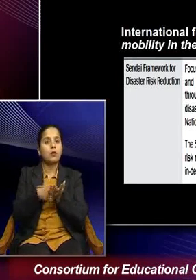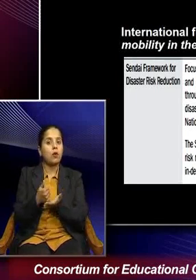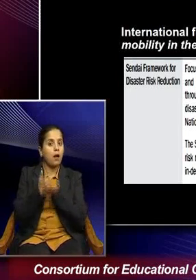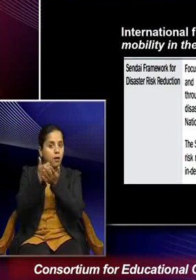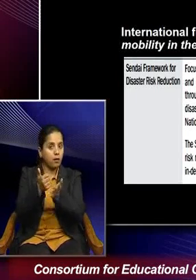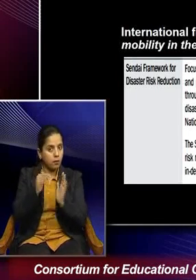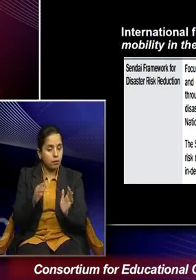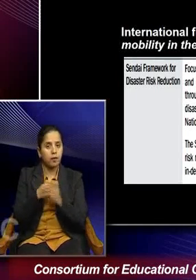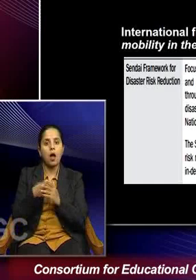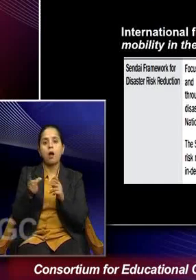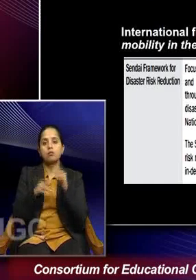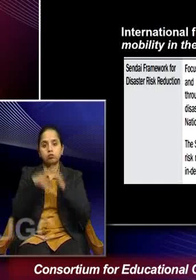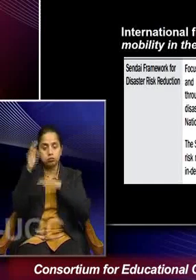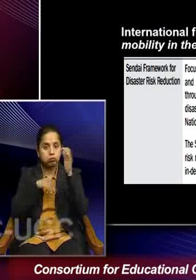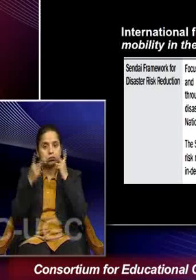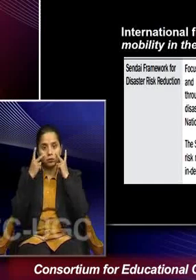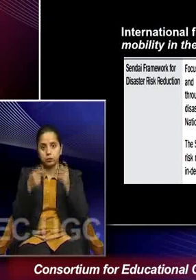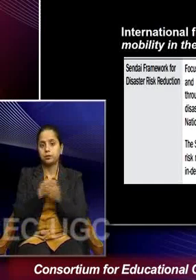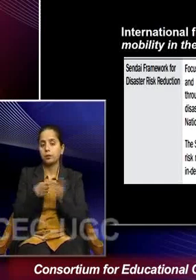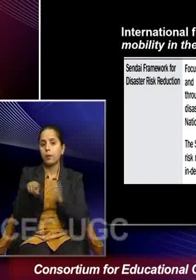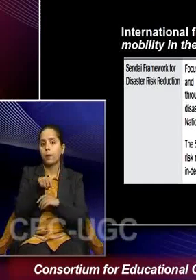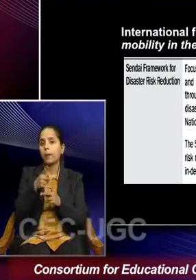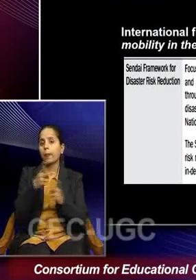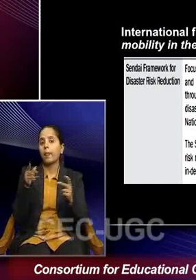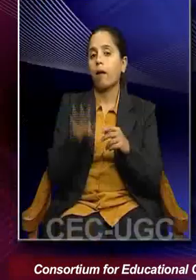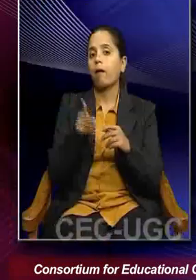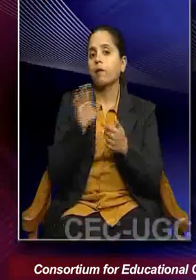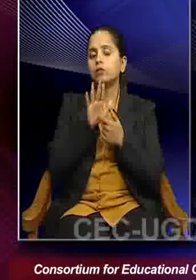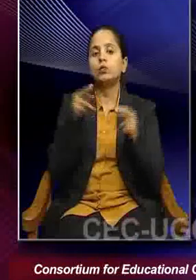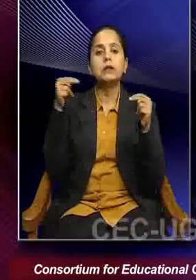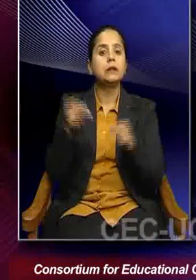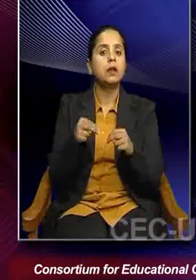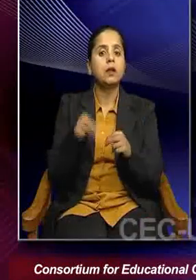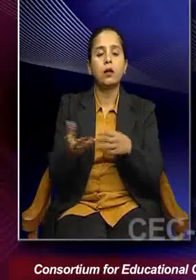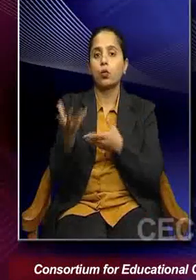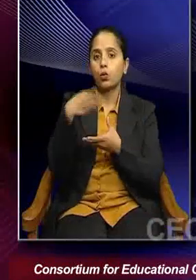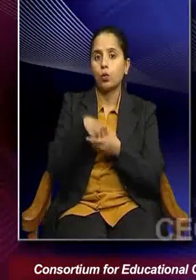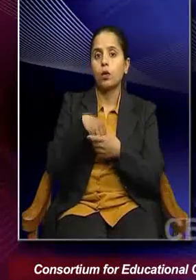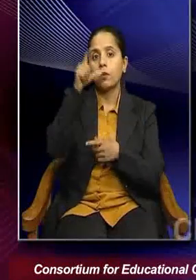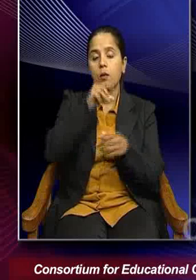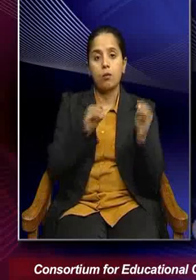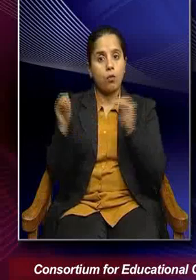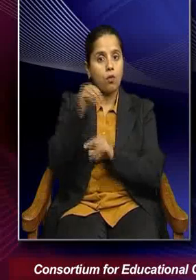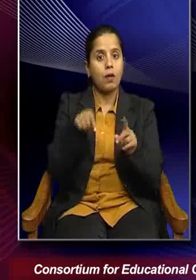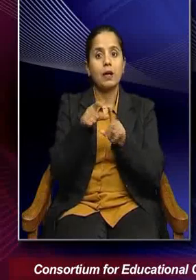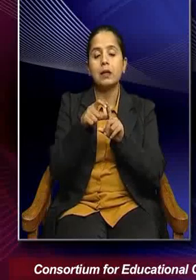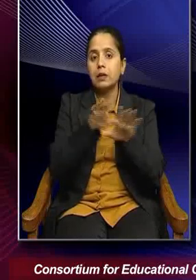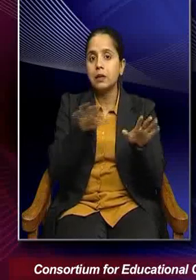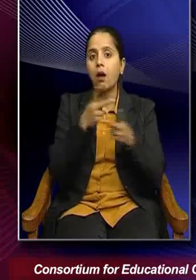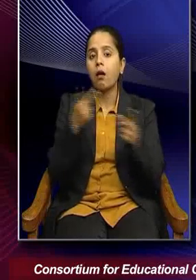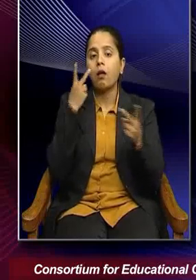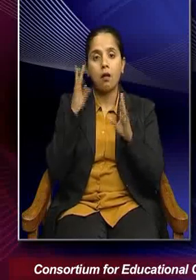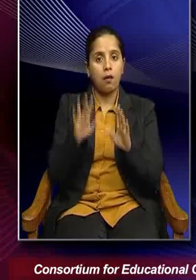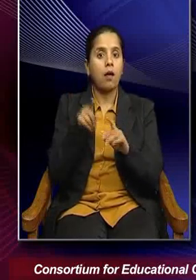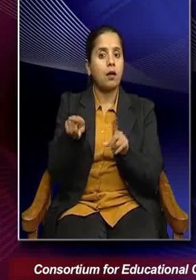and reconstruction. So, the Sunday Framework articulated the need to include migrants in the disaster risk reduction